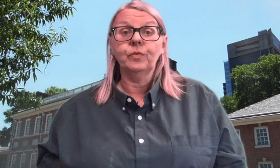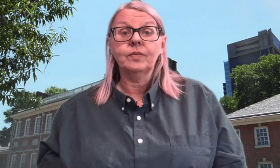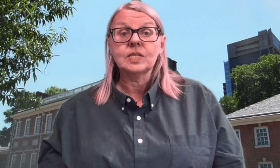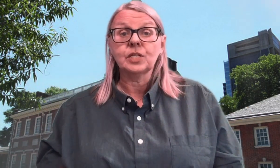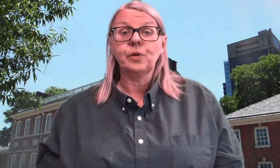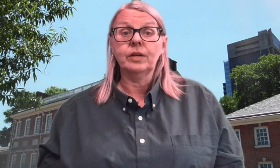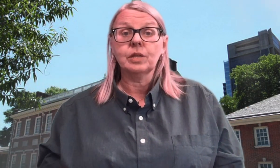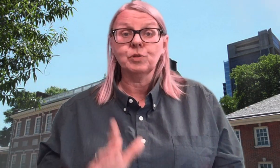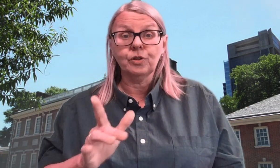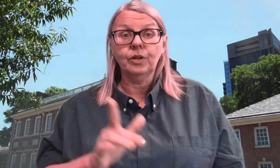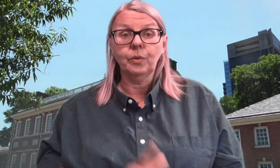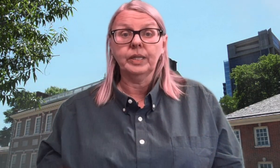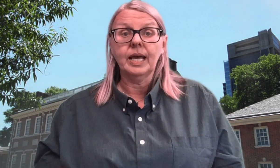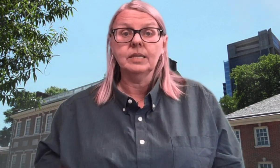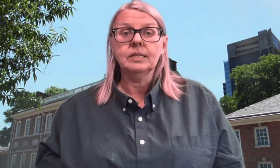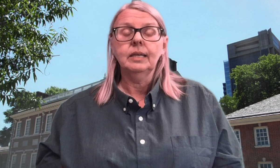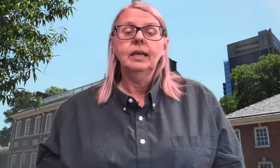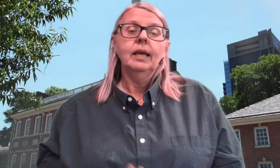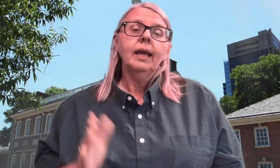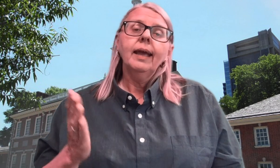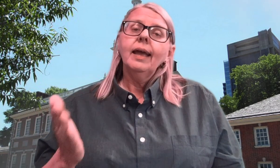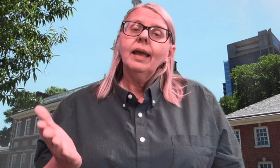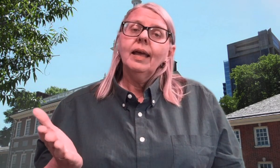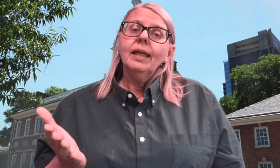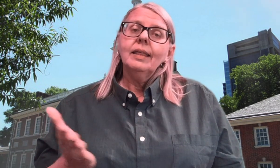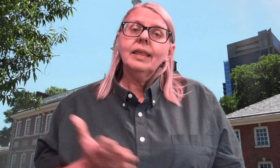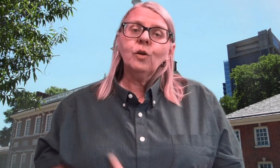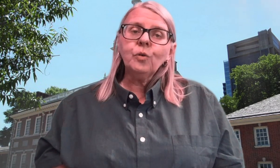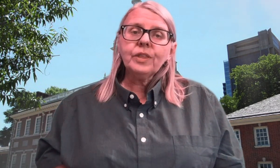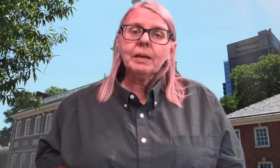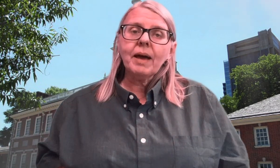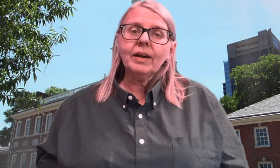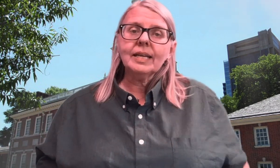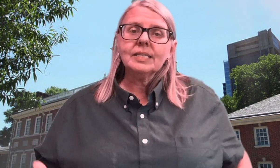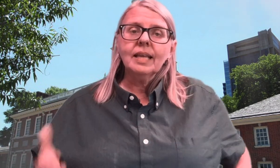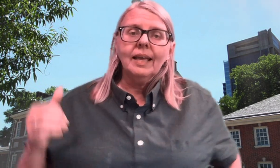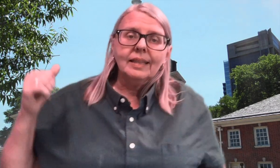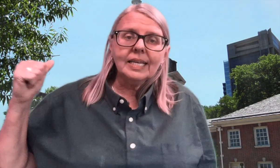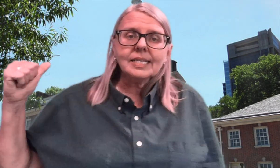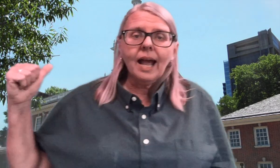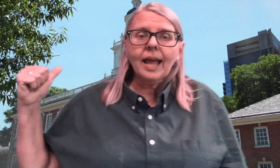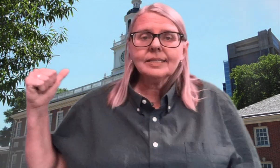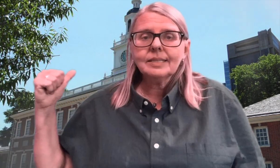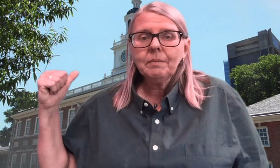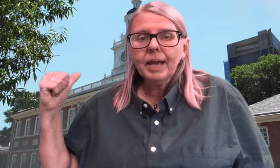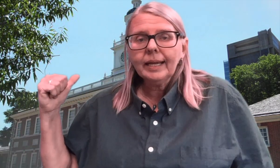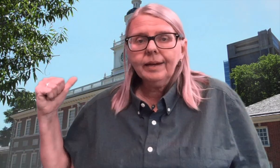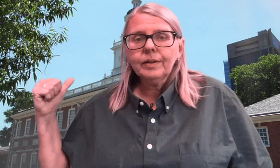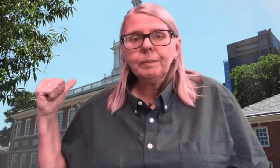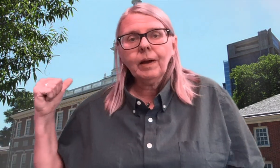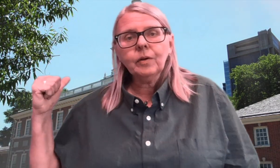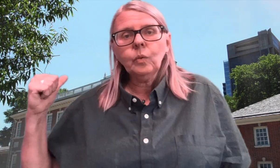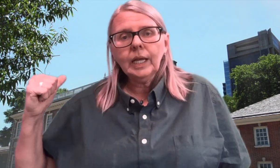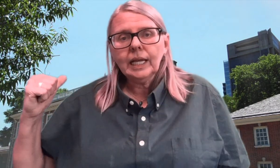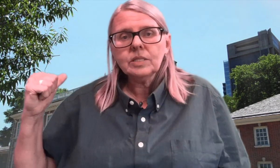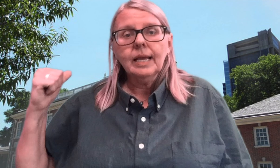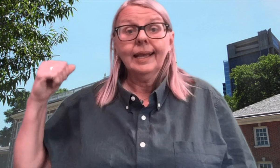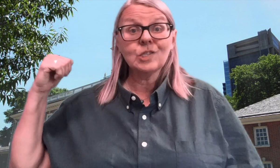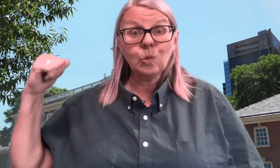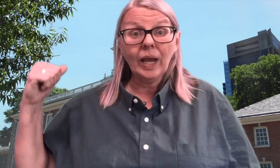fifth, and sixth graders. I'm sure you know what that is. The cool thing about it is these guys sitting back here in their powdered wigs and sweating